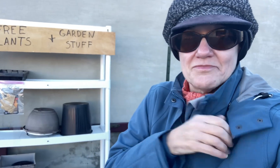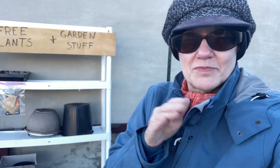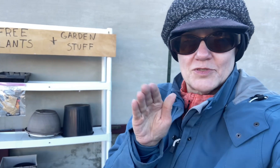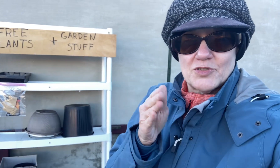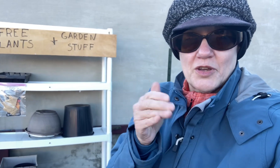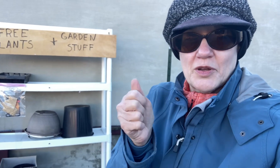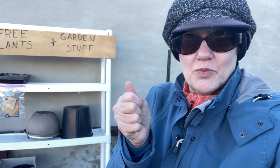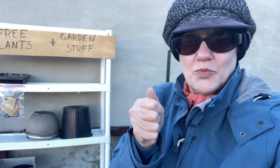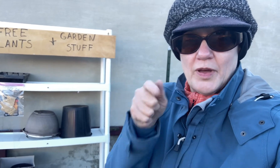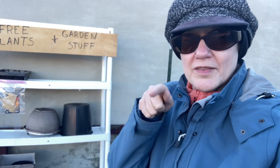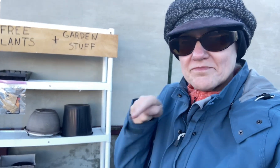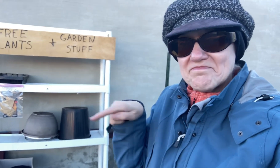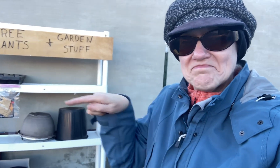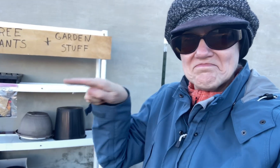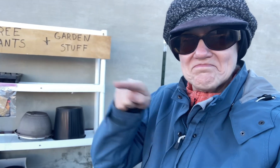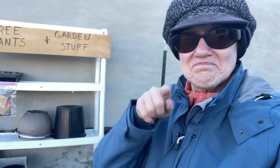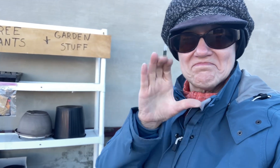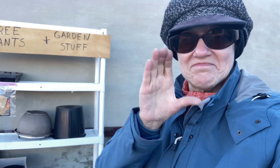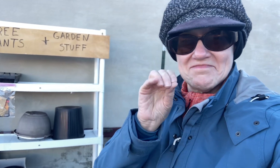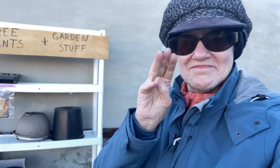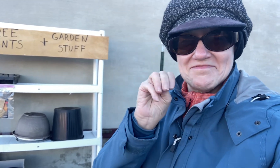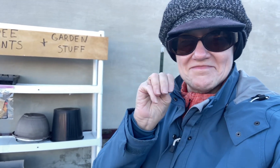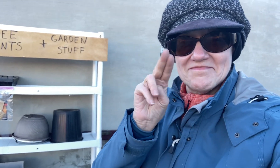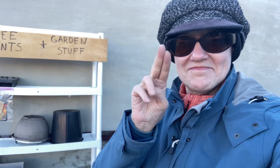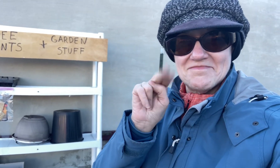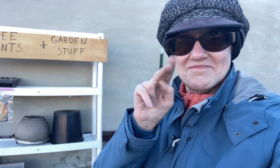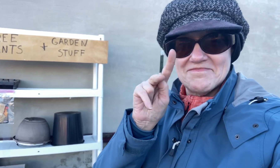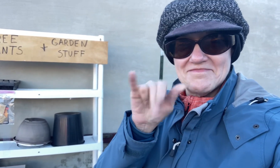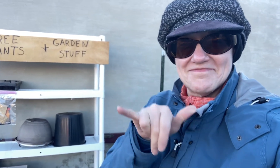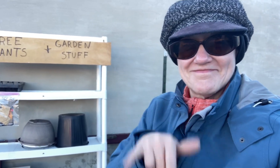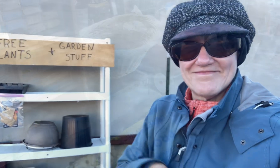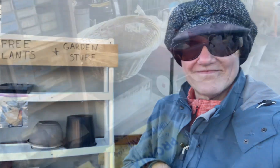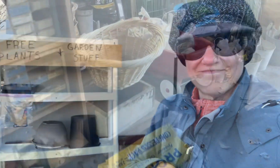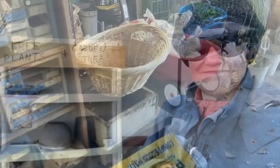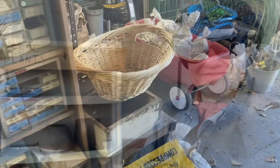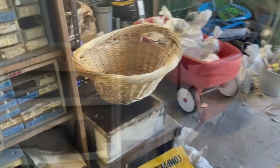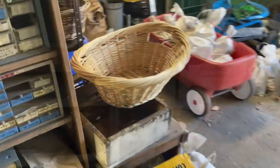those seed bags but i absolutely love sharing with the community